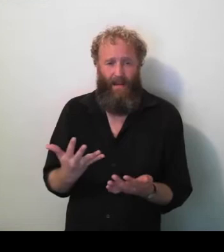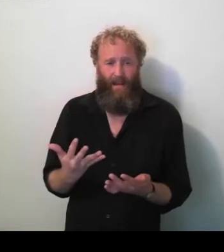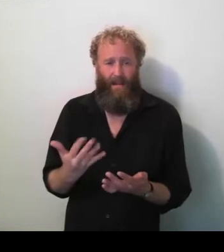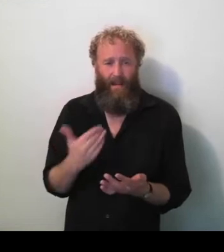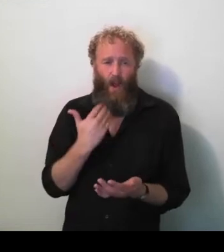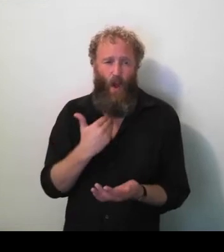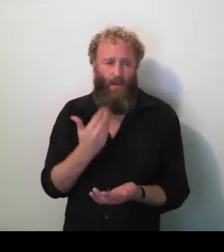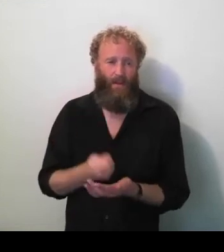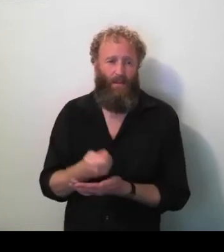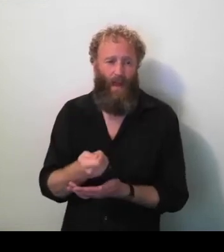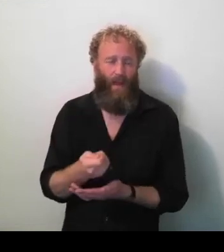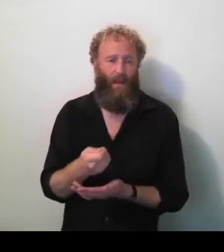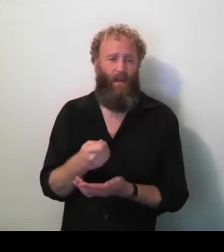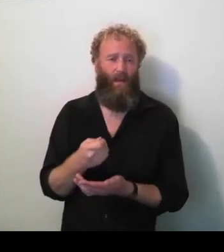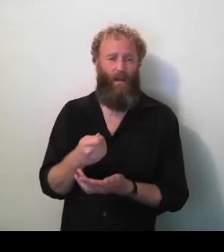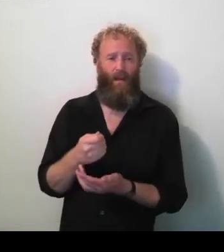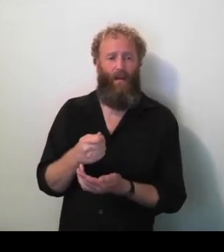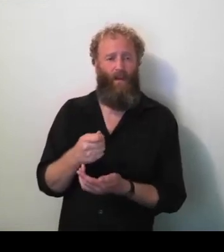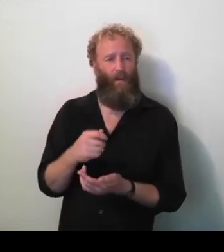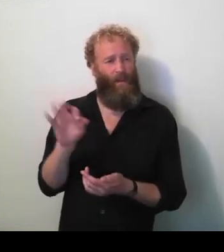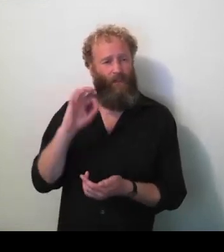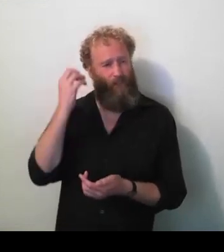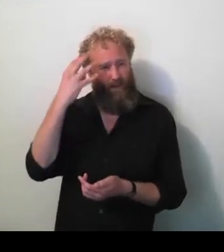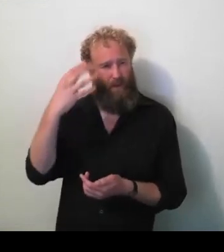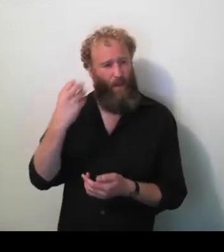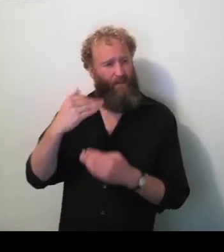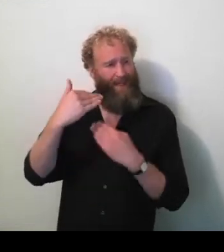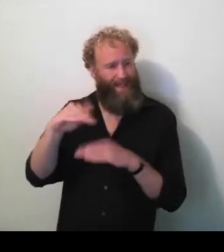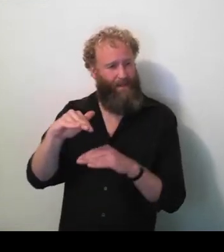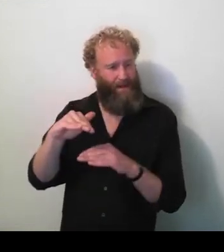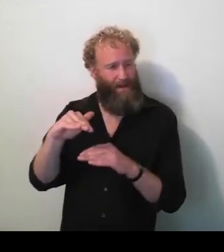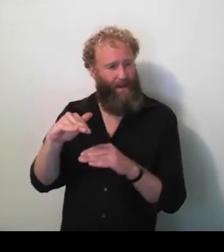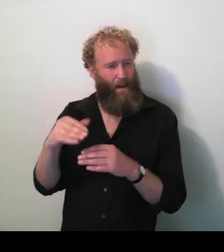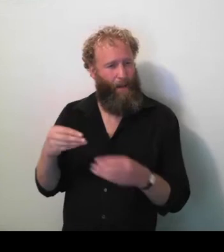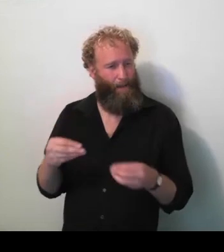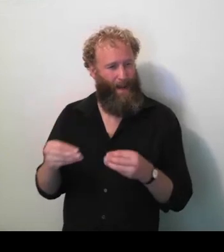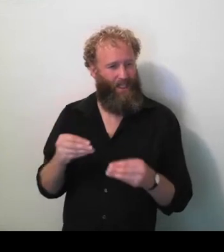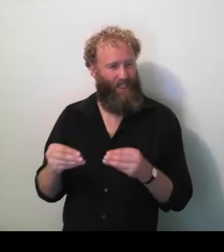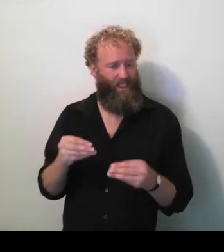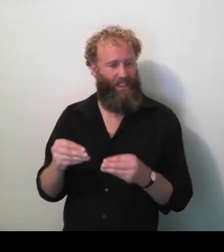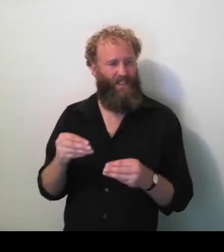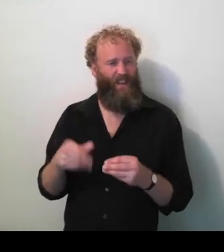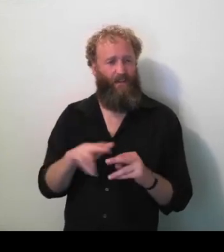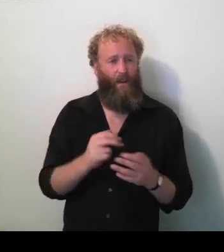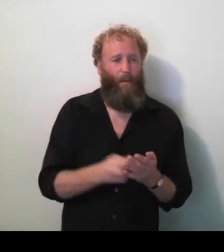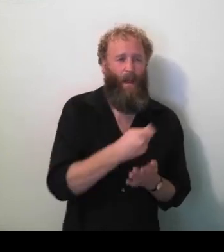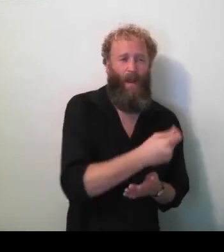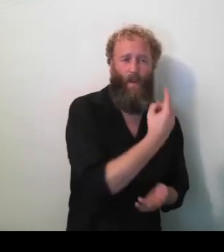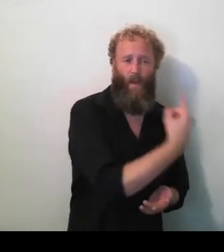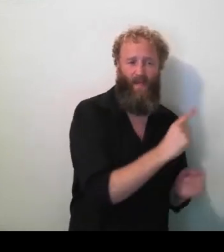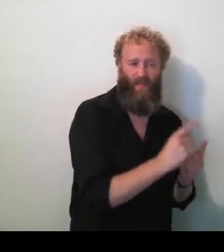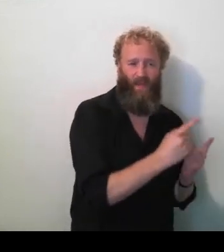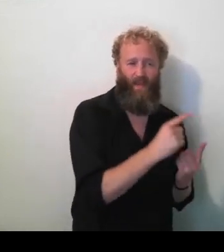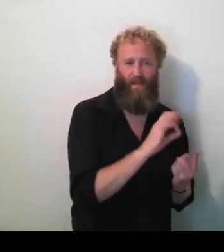budget, which means if we pay for one thing, we don't necessarily pay for something else. And it is time